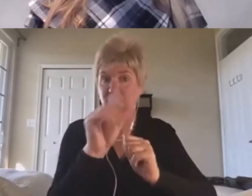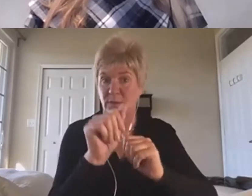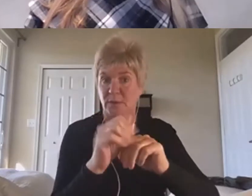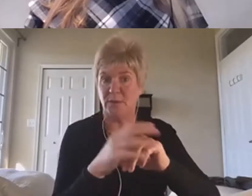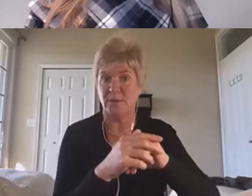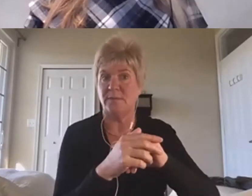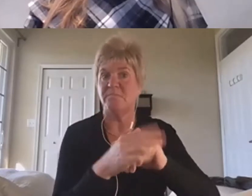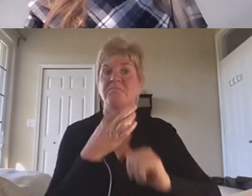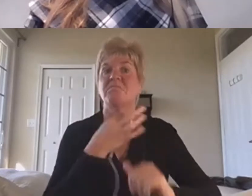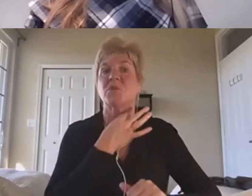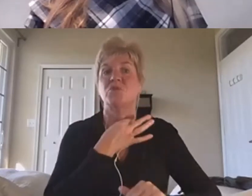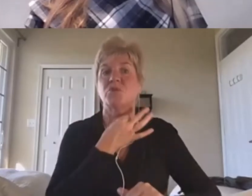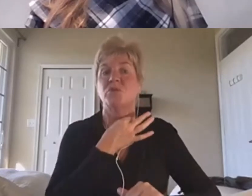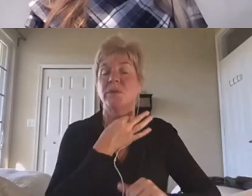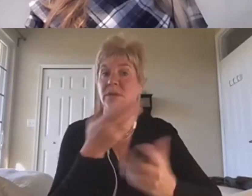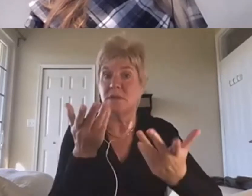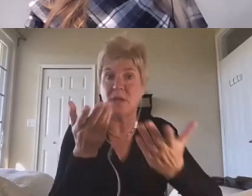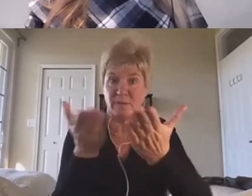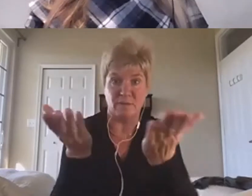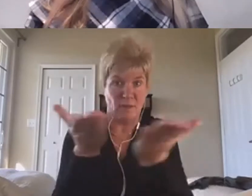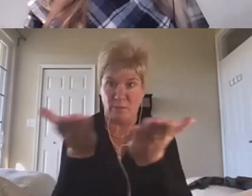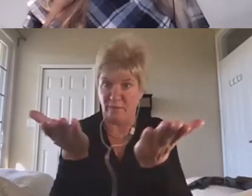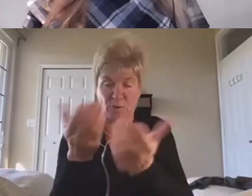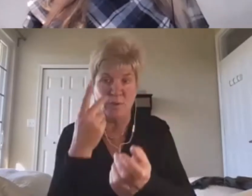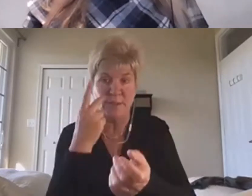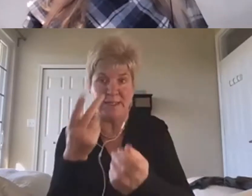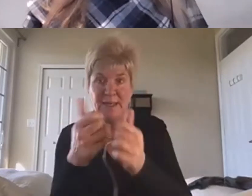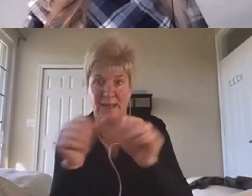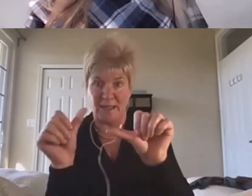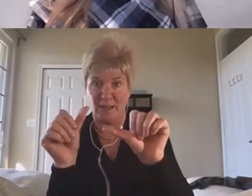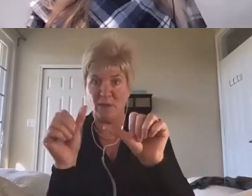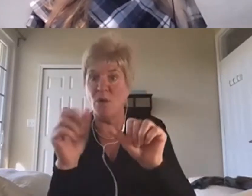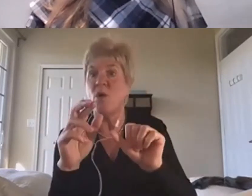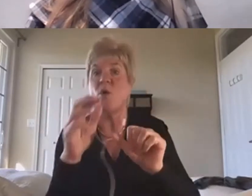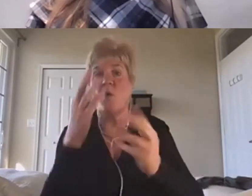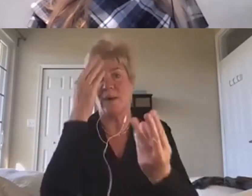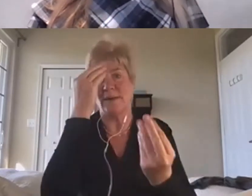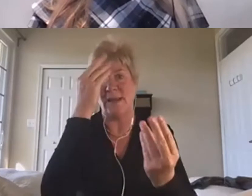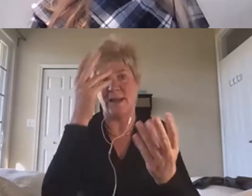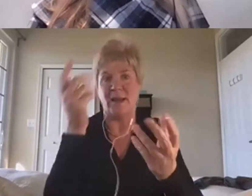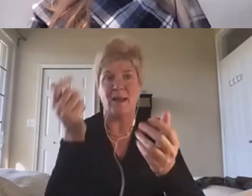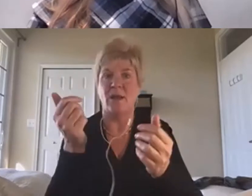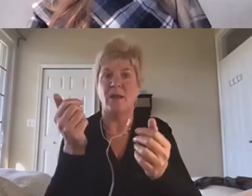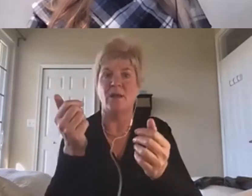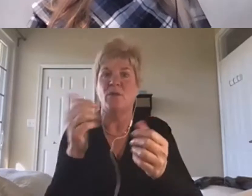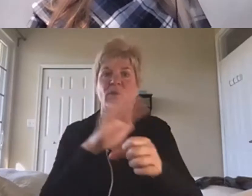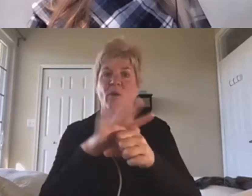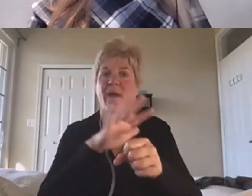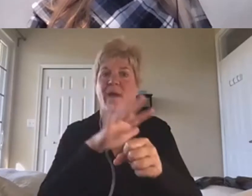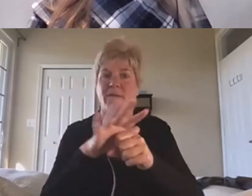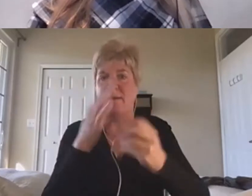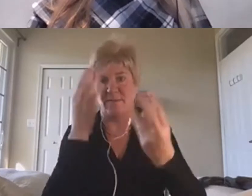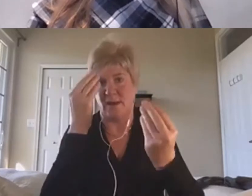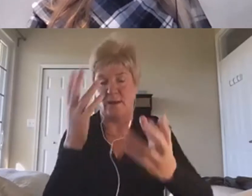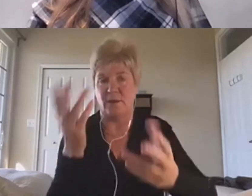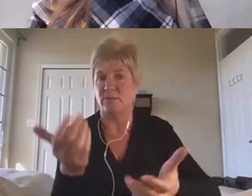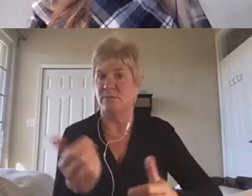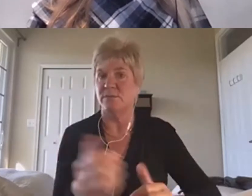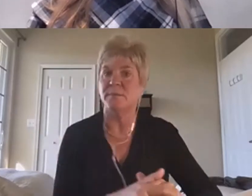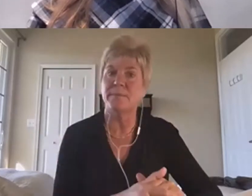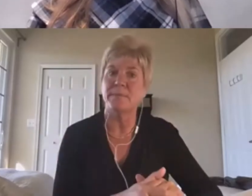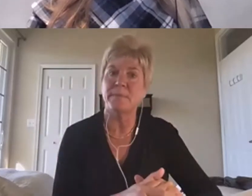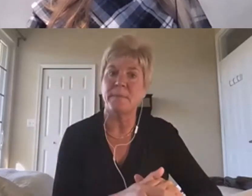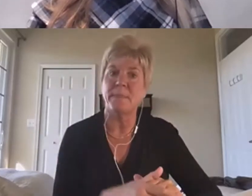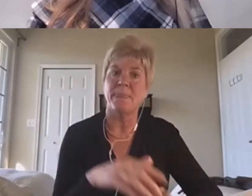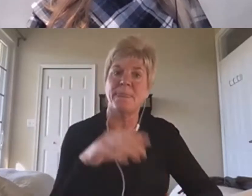if you've seen, seen anything or is this a, is this a data glut where we don't have what we need? Um, this is Shay.